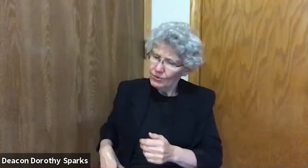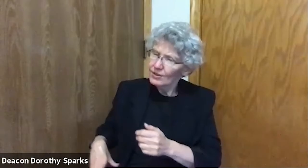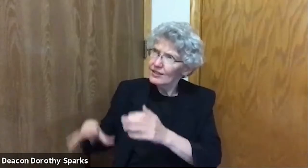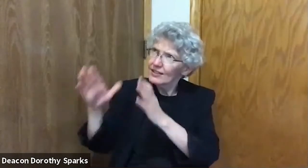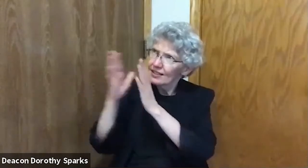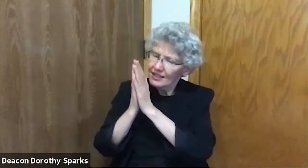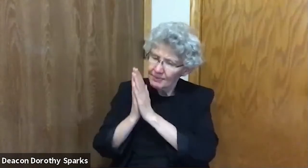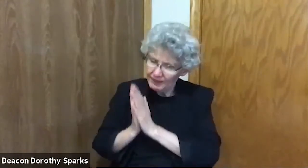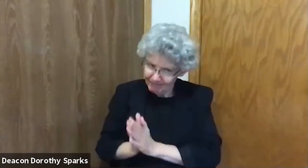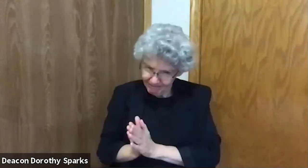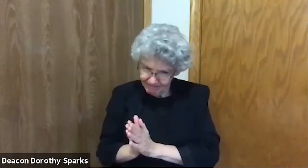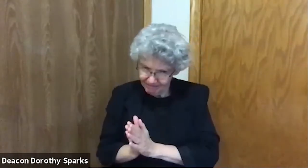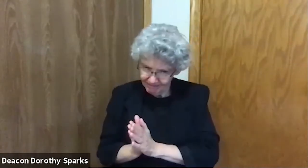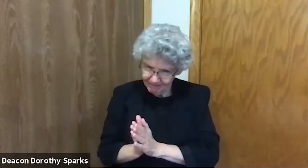our Lord Amen